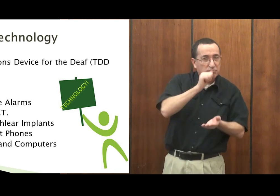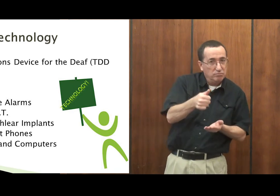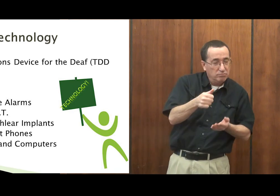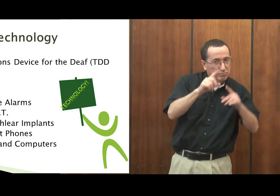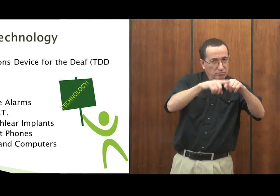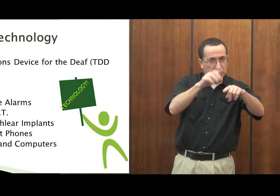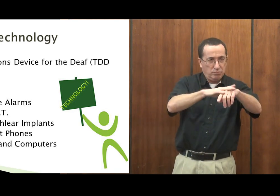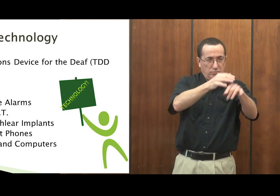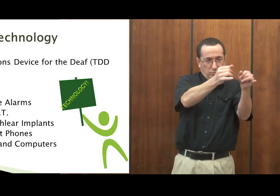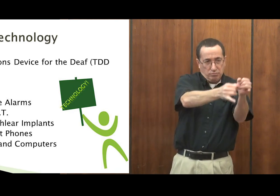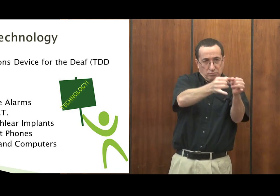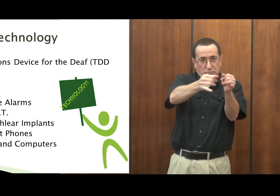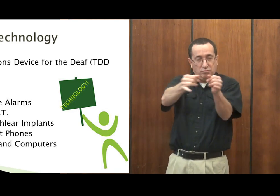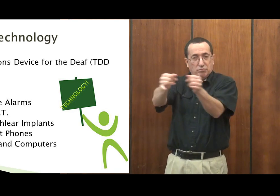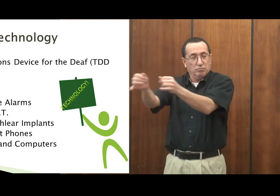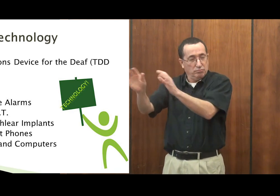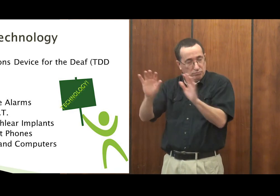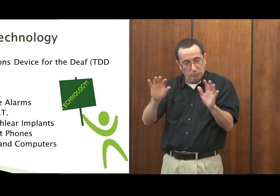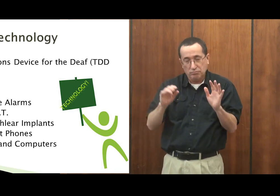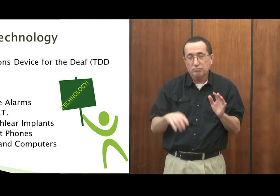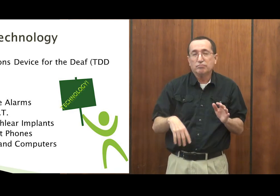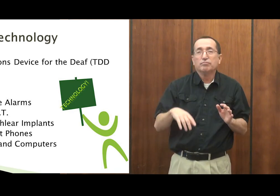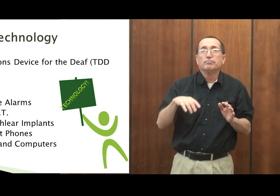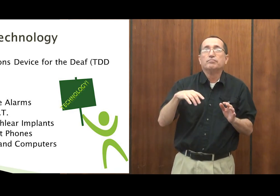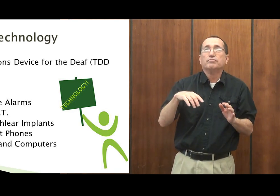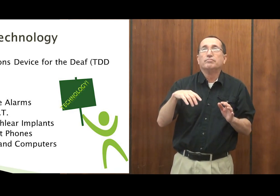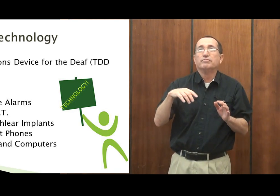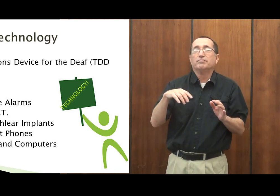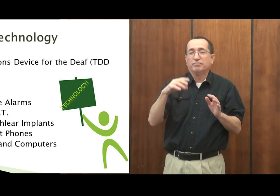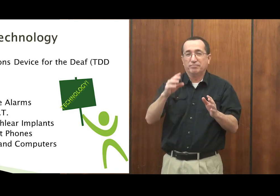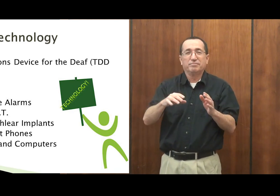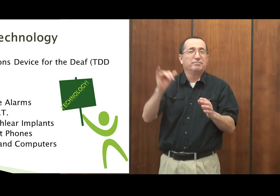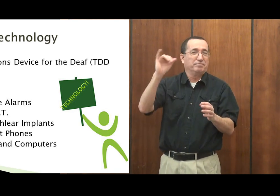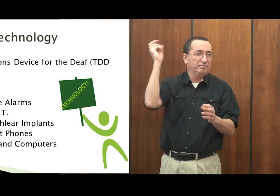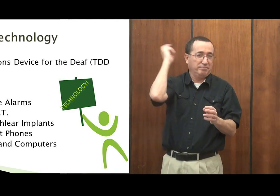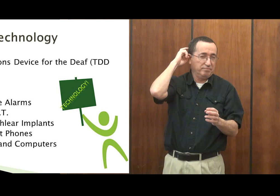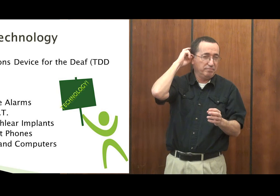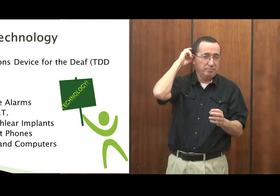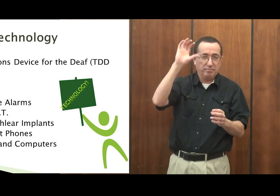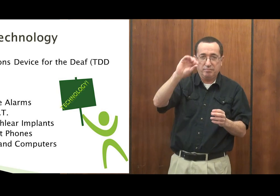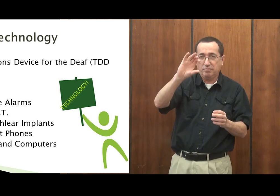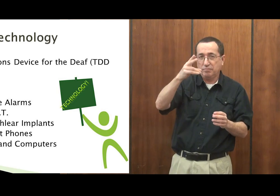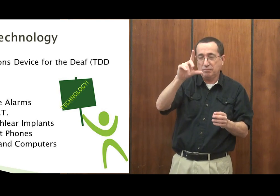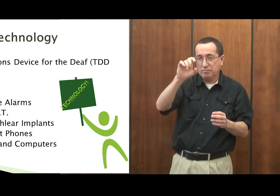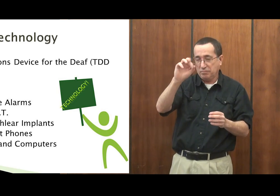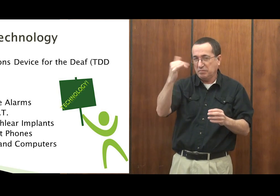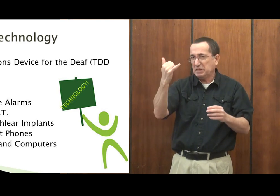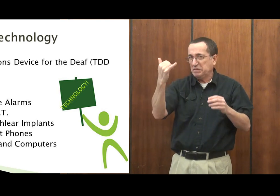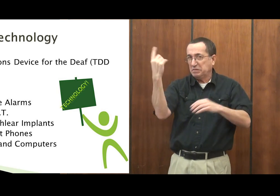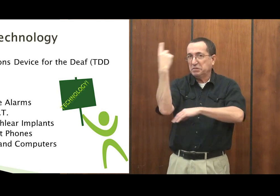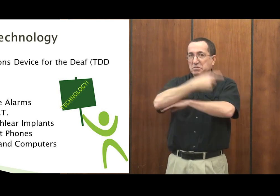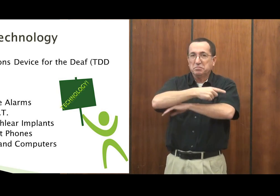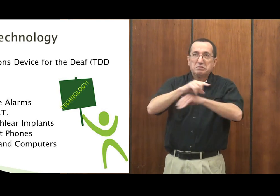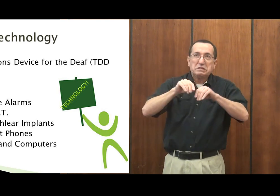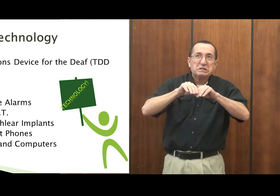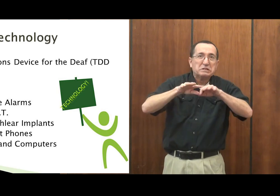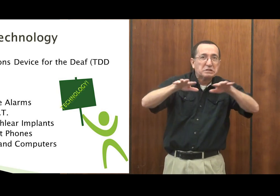It helps some people and other people. It did not. It does not. Now, cochlear implants today is